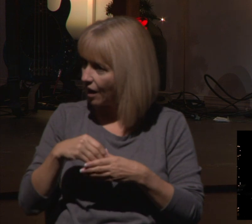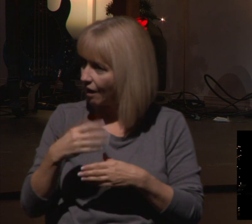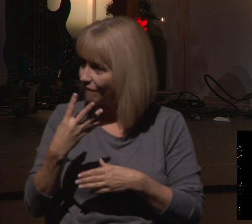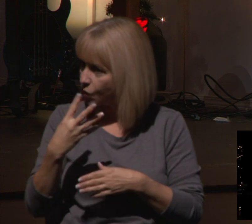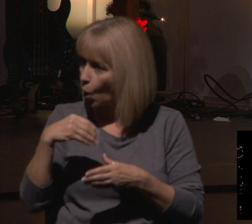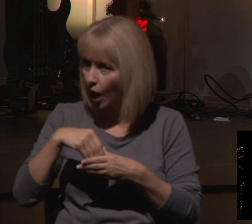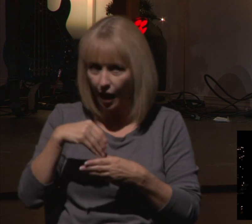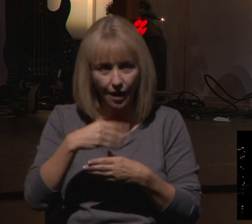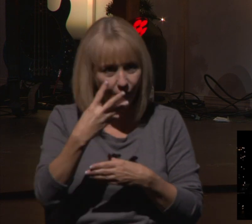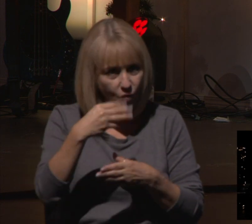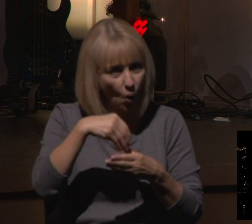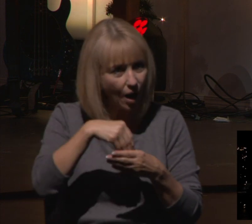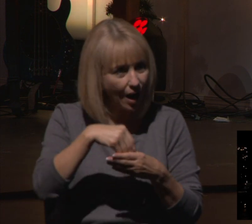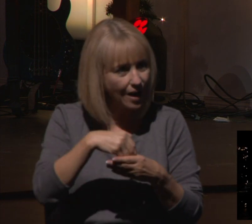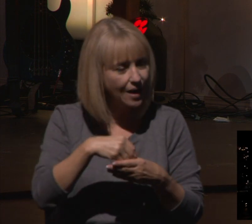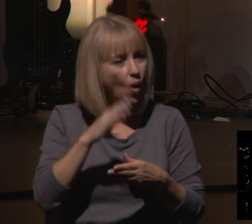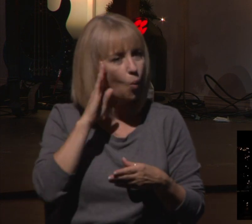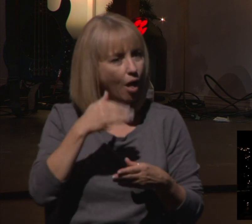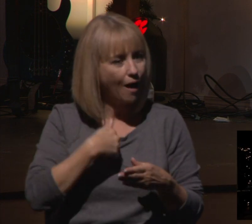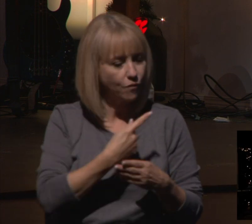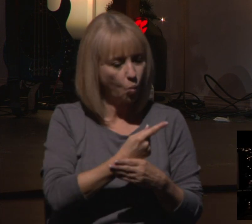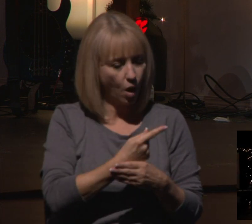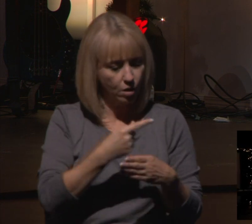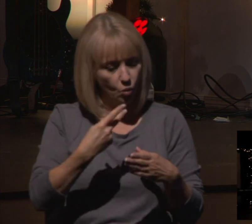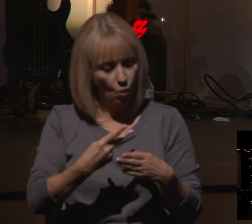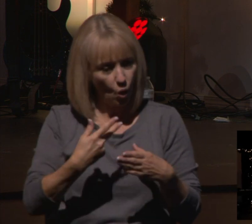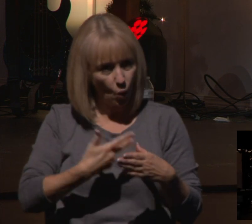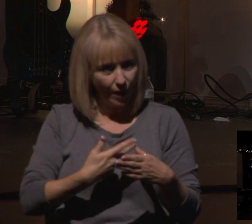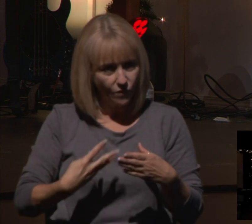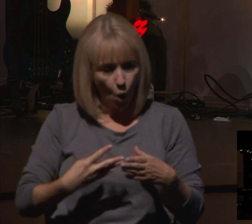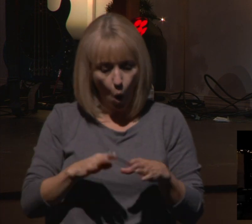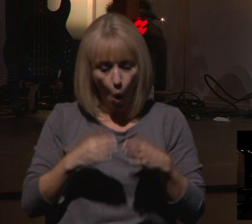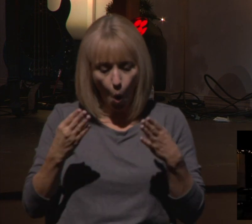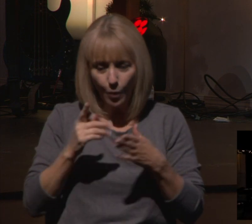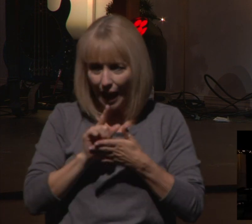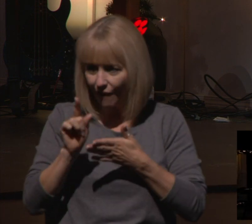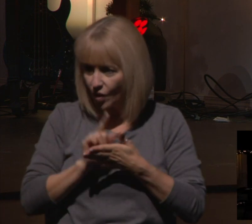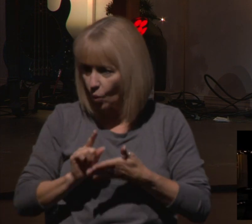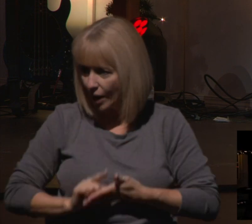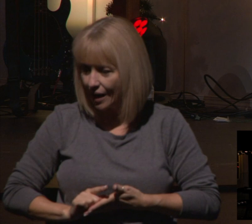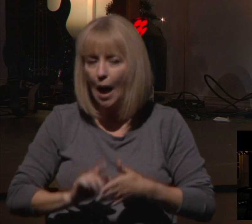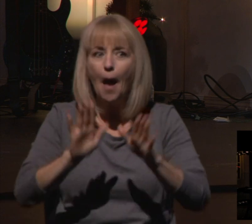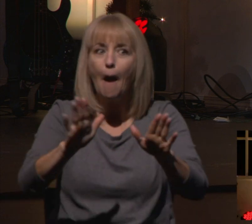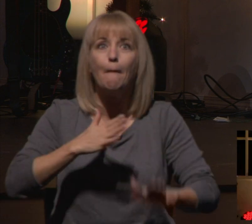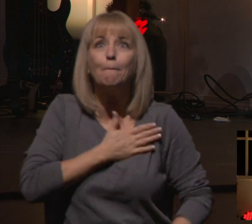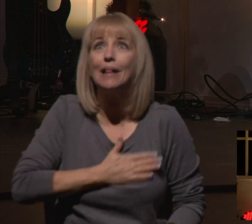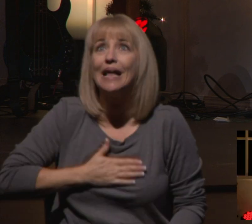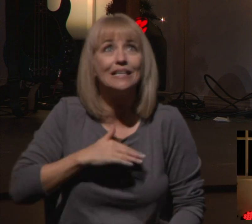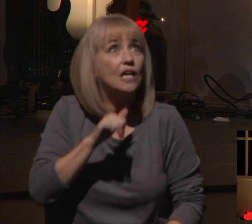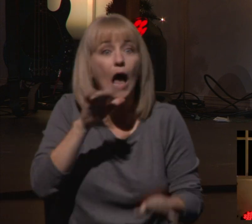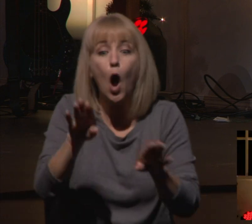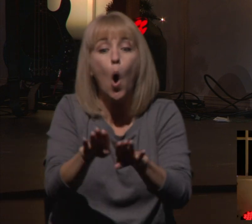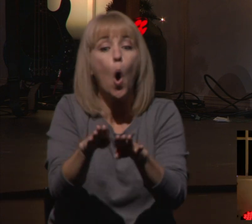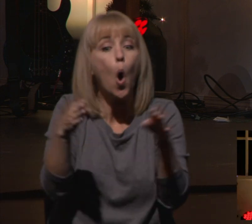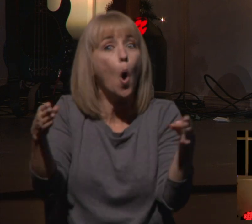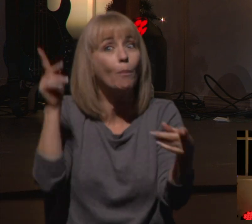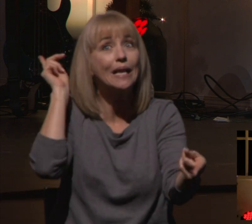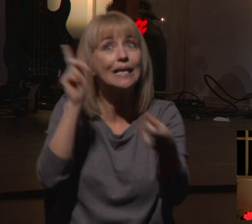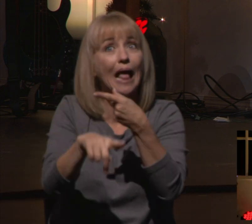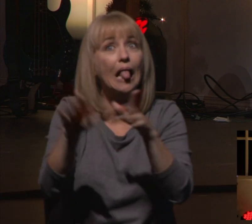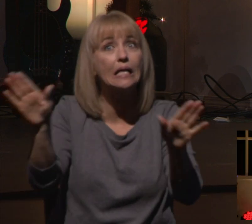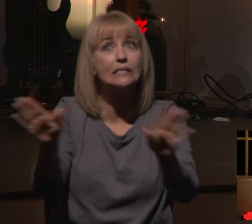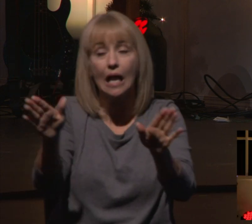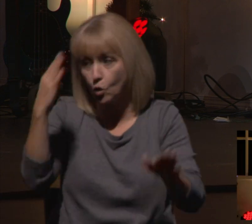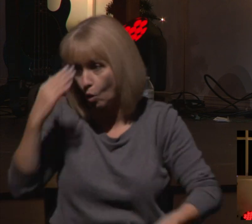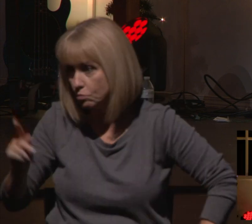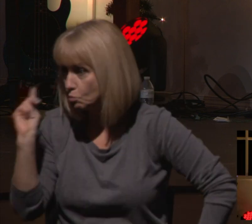one for each of the next four weekends together. And here's what I'm going to ask you to do, to not open it until the weekend comes, okay? You know